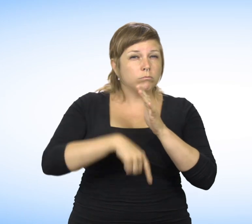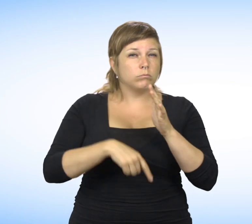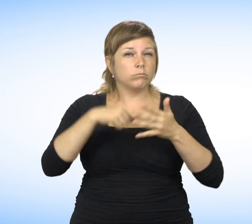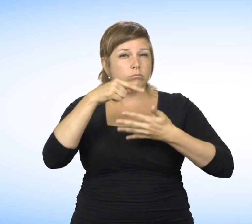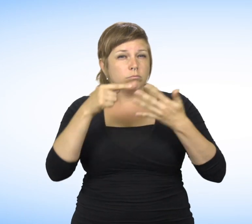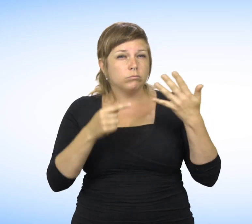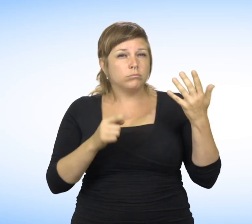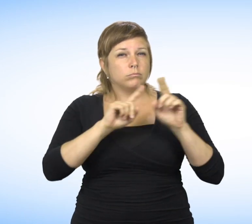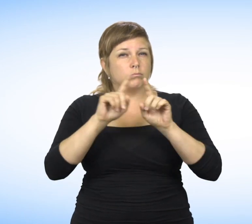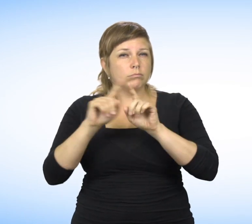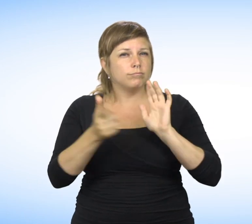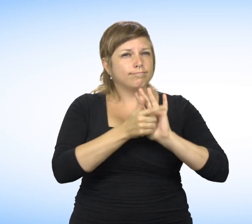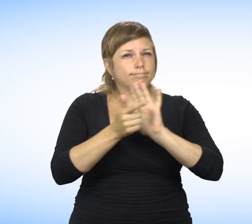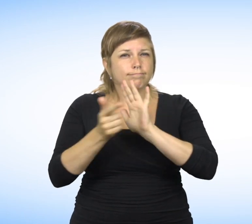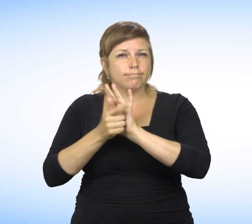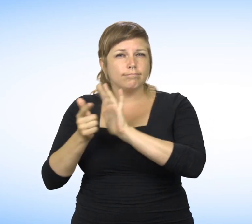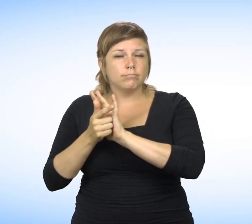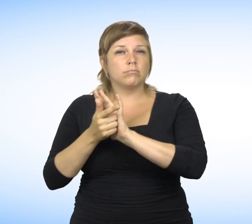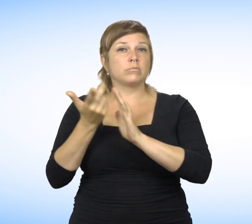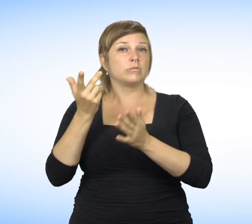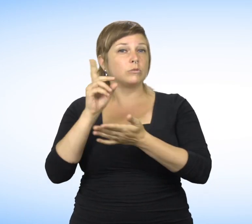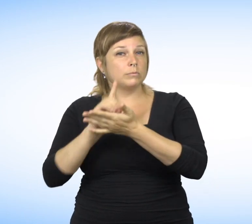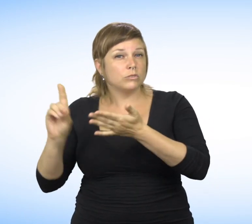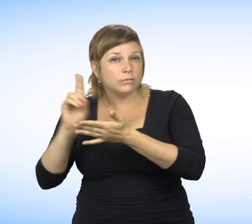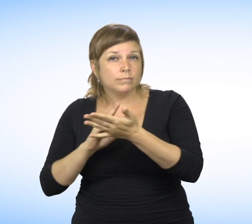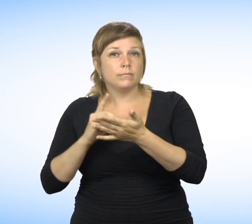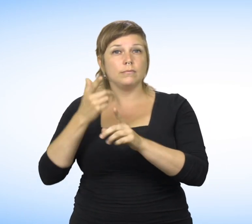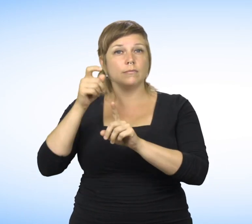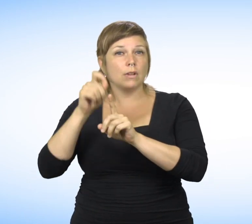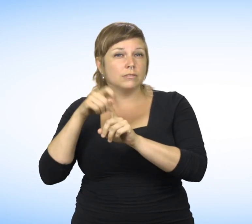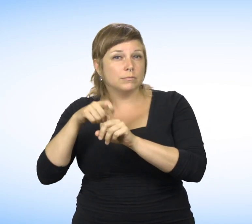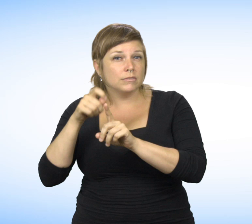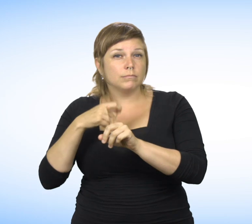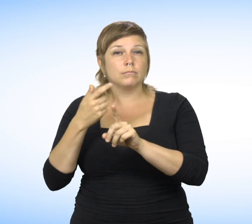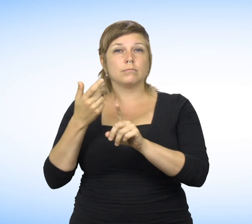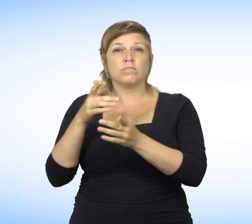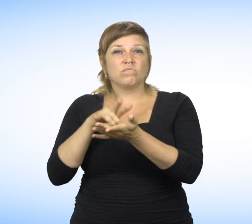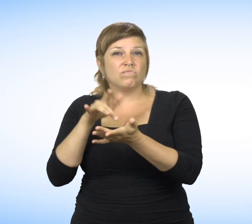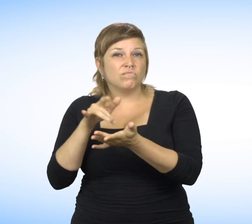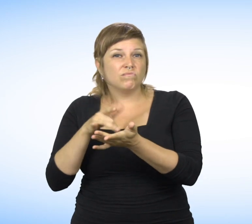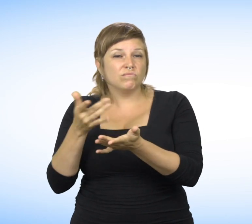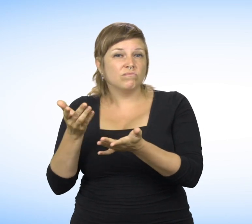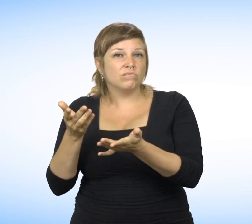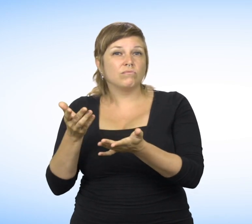To learn more about prohibited practices, discrimination, harassment, exploitation,